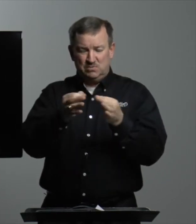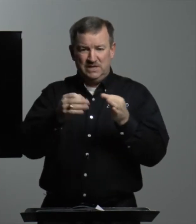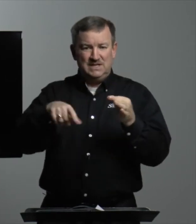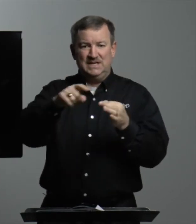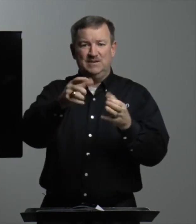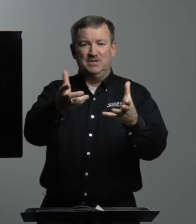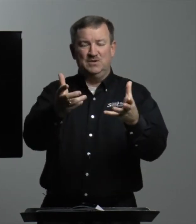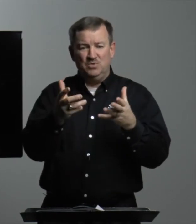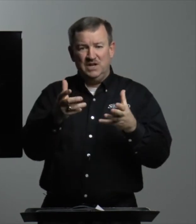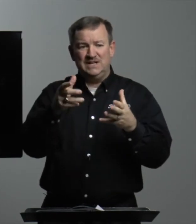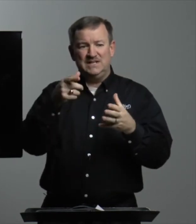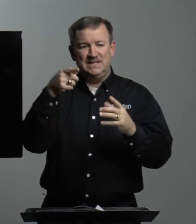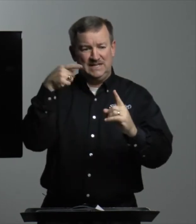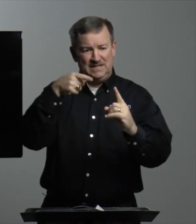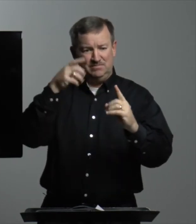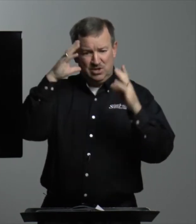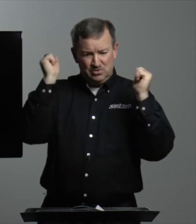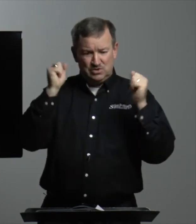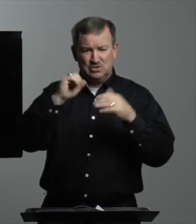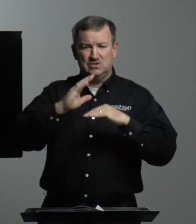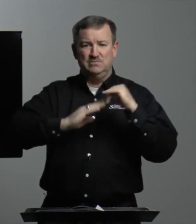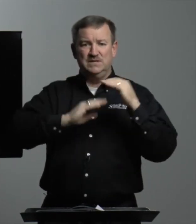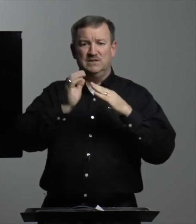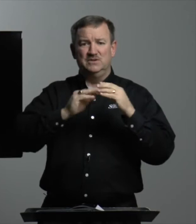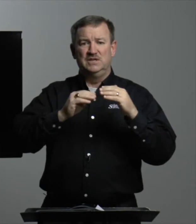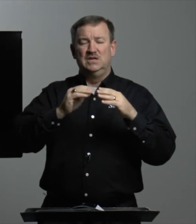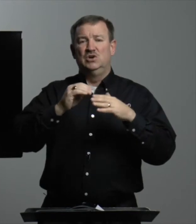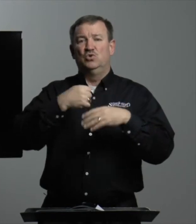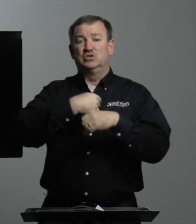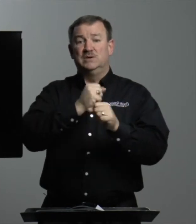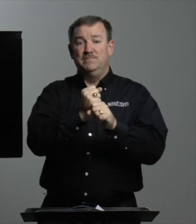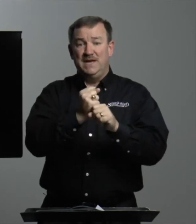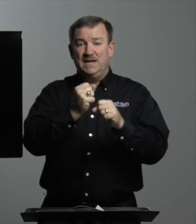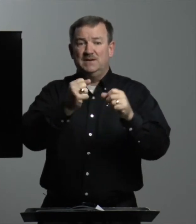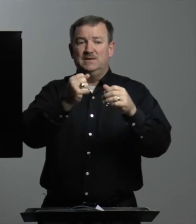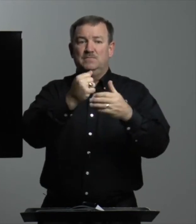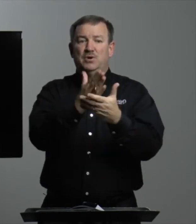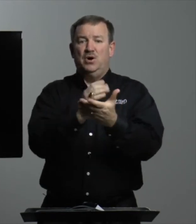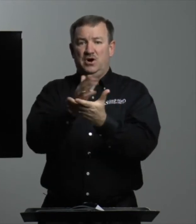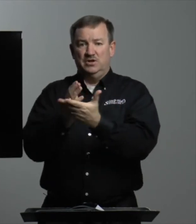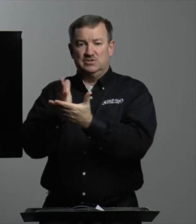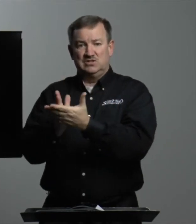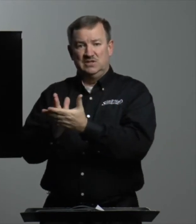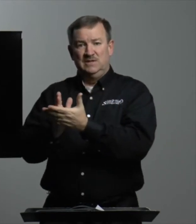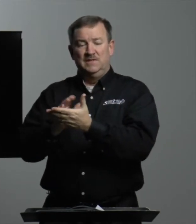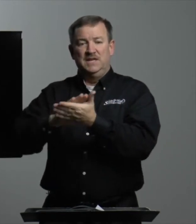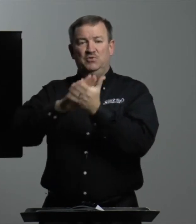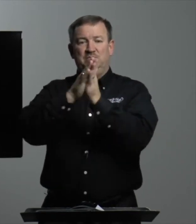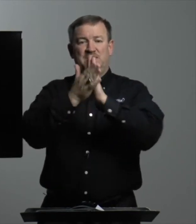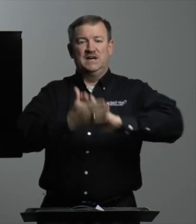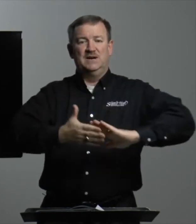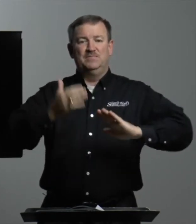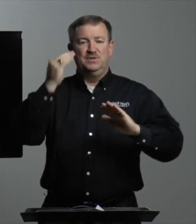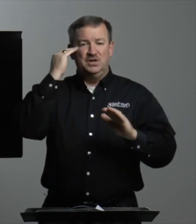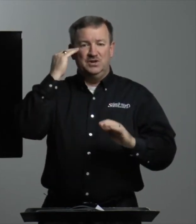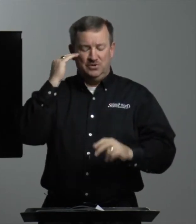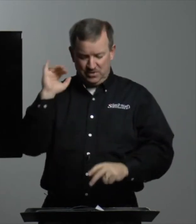explained to him that He wanted him, Moses, to build or to make parts that would become known